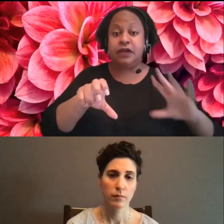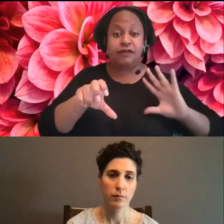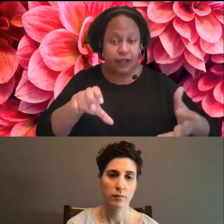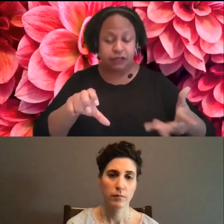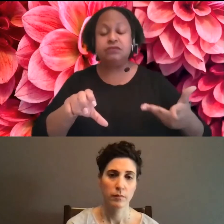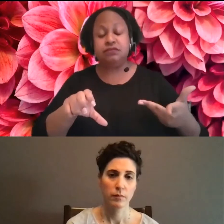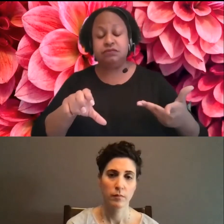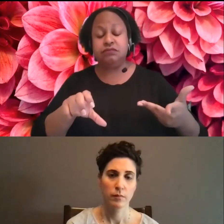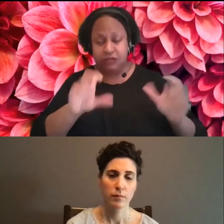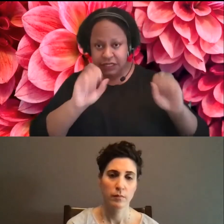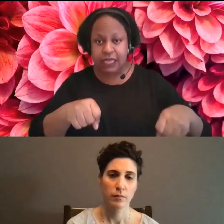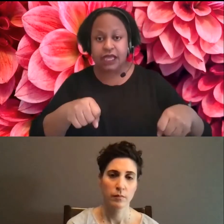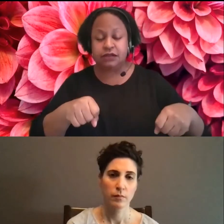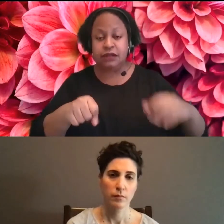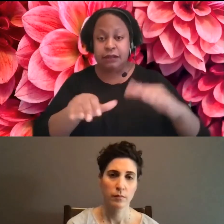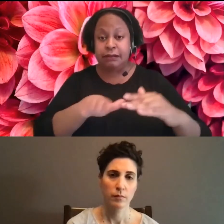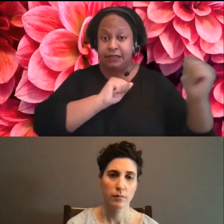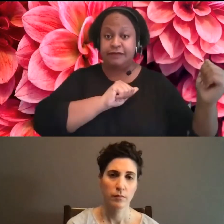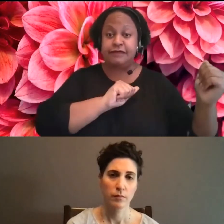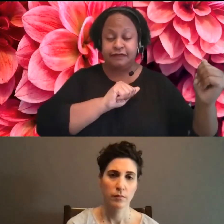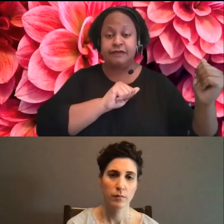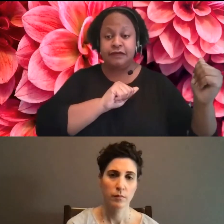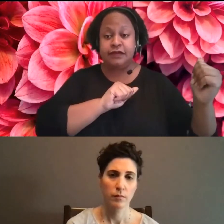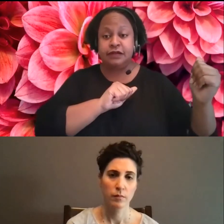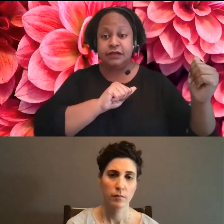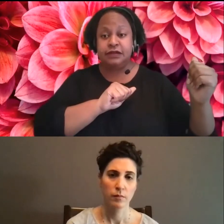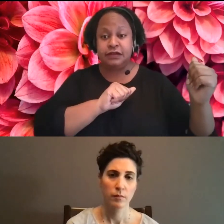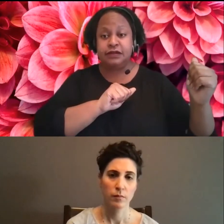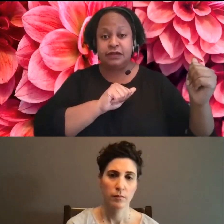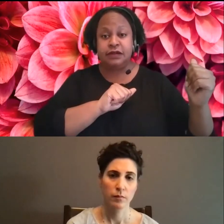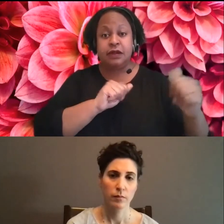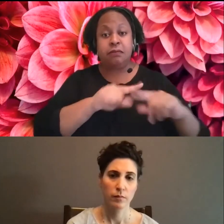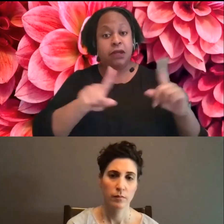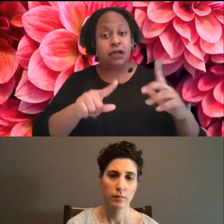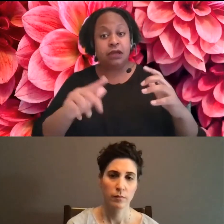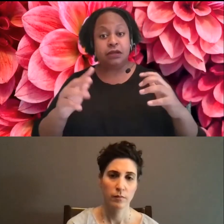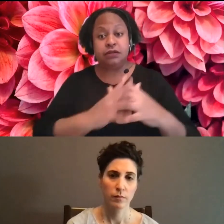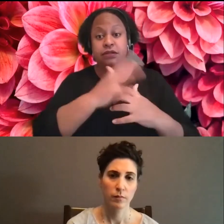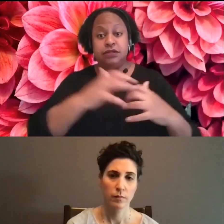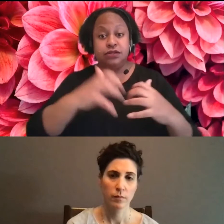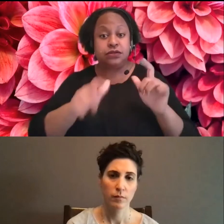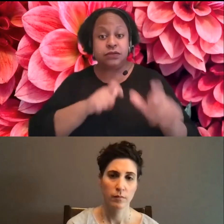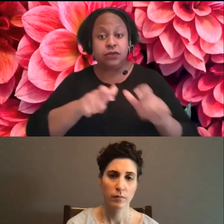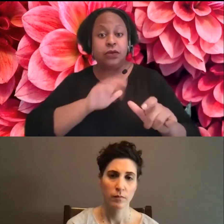to deal with it, they can, but I do think it's an integral practice. Um,